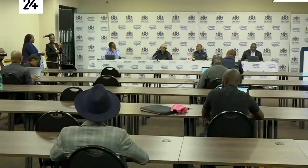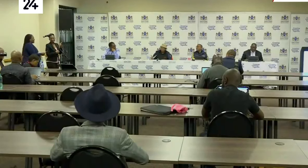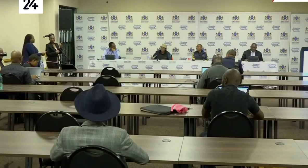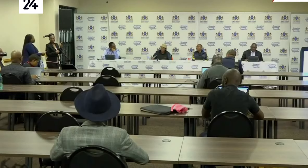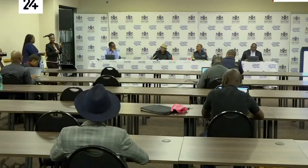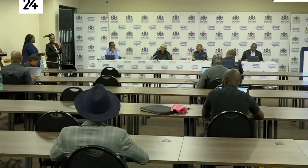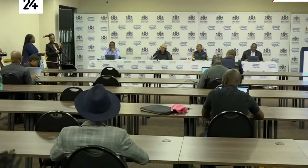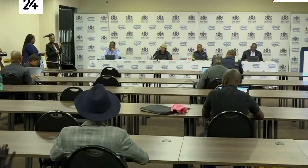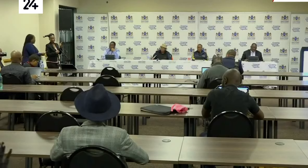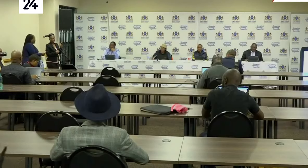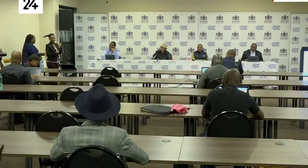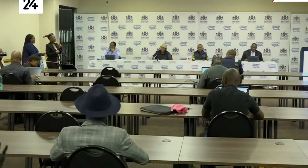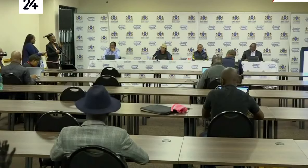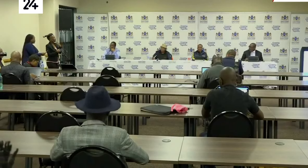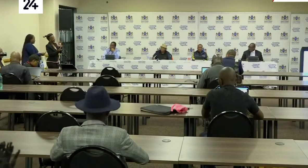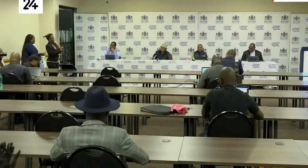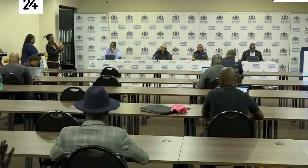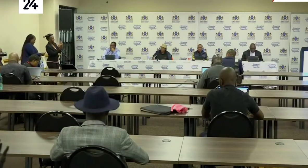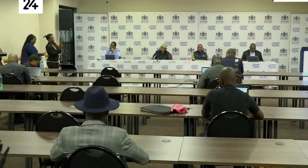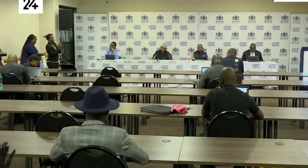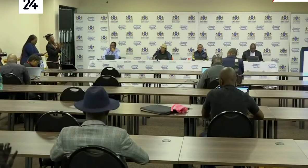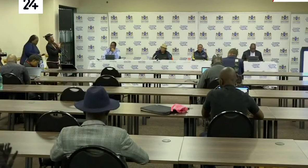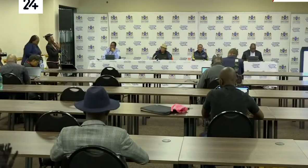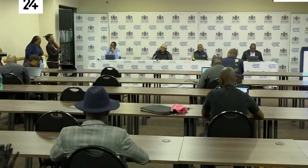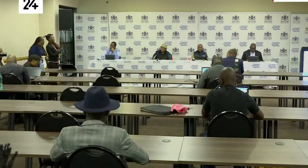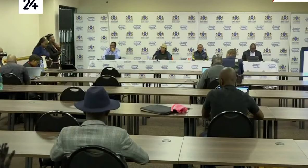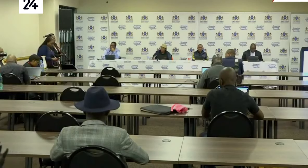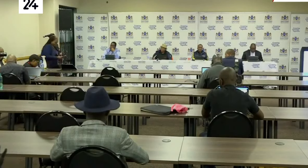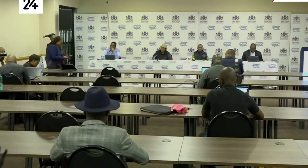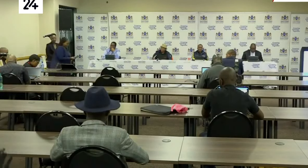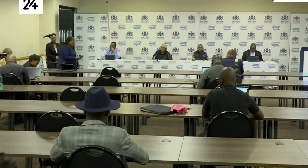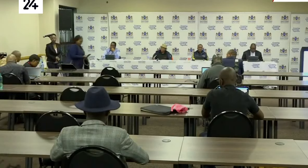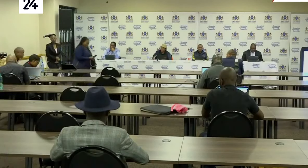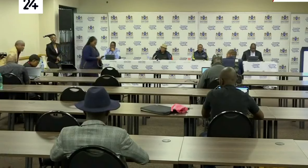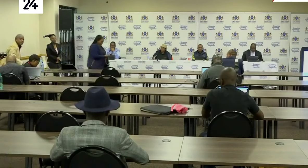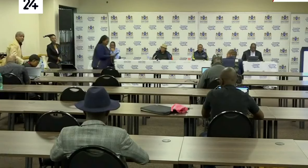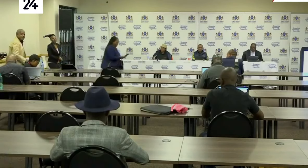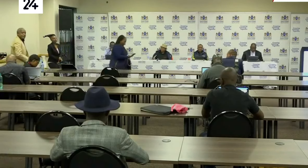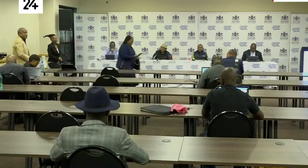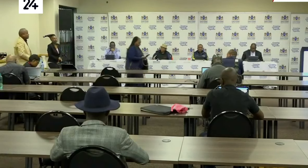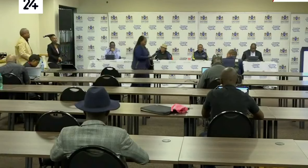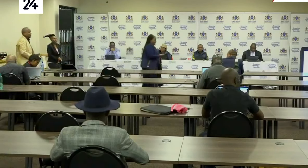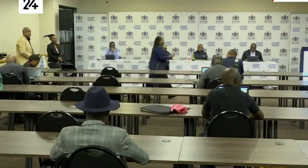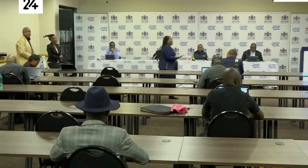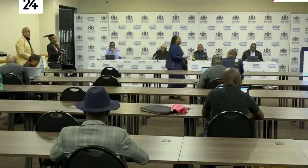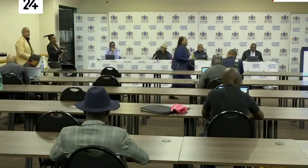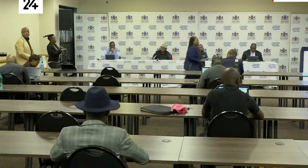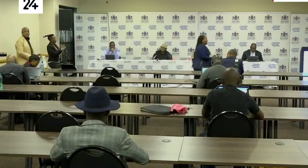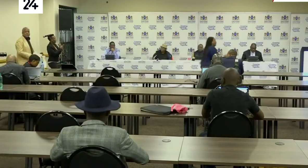If you could give clarity on that. Thank you. All right. Are there any more questions?